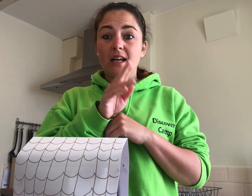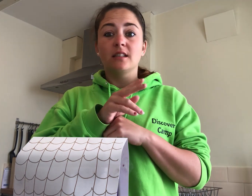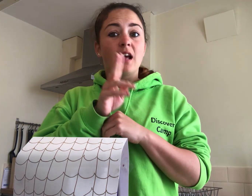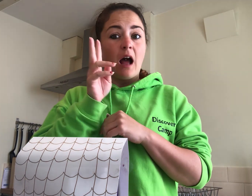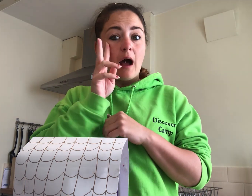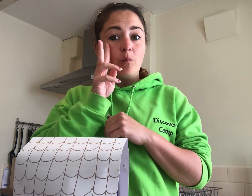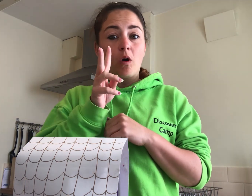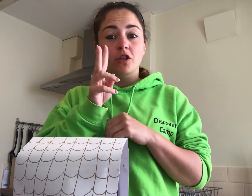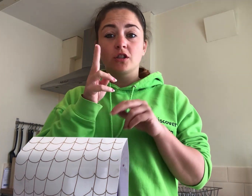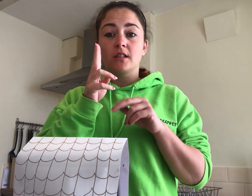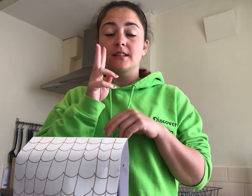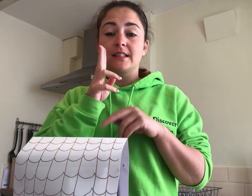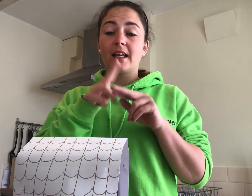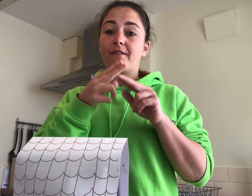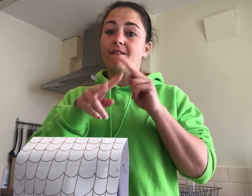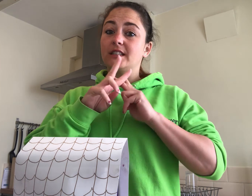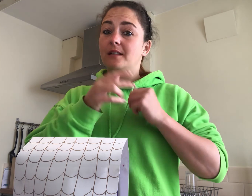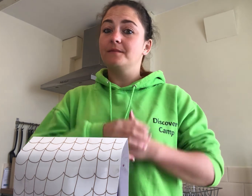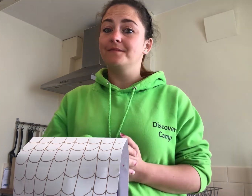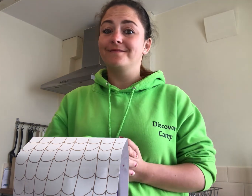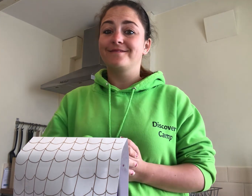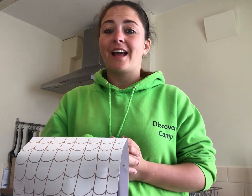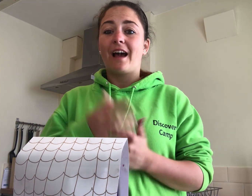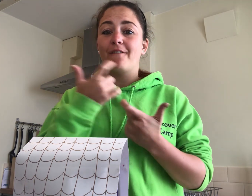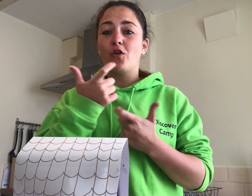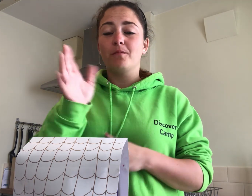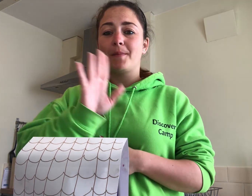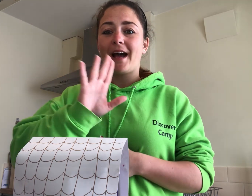and watch to see if they visit have fun bye bye